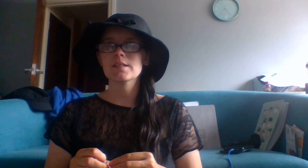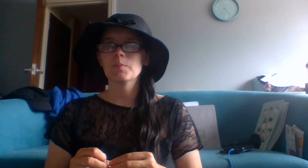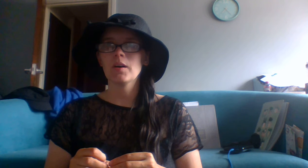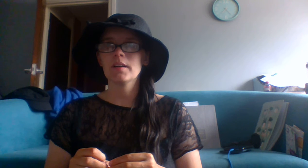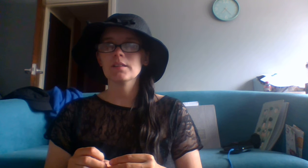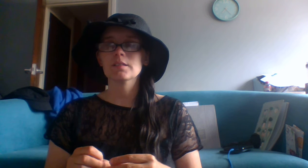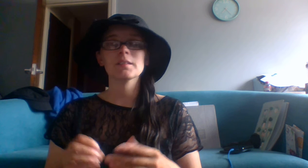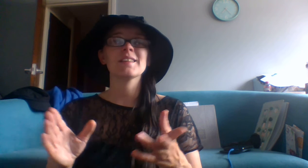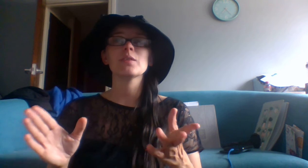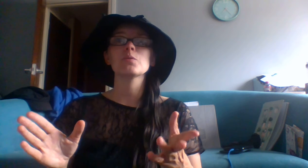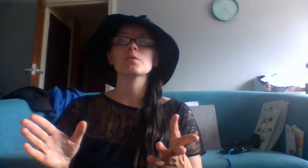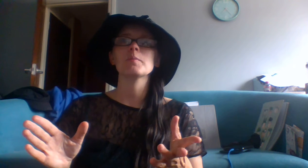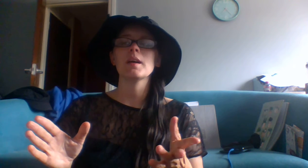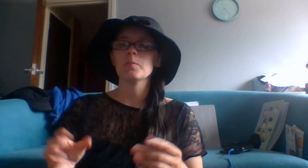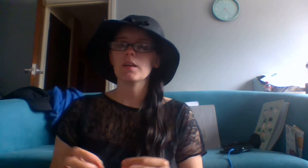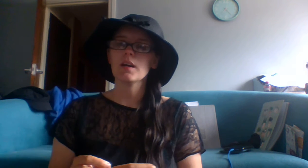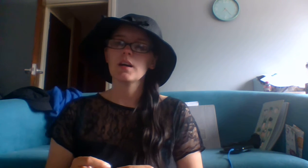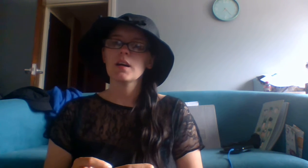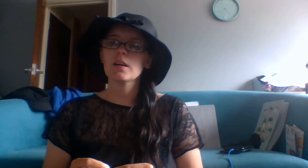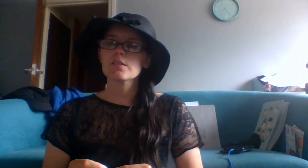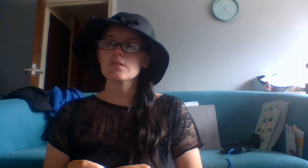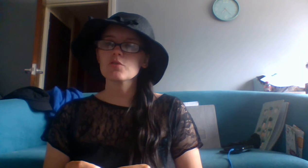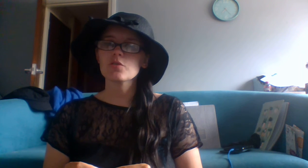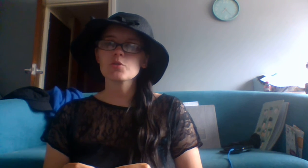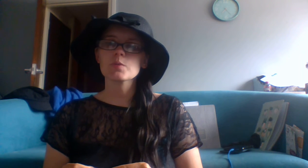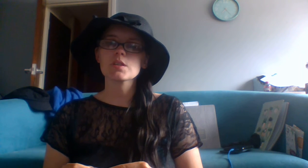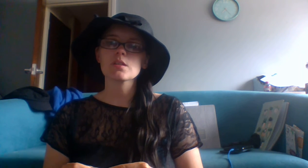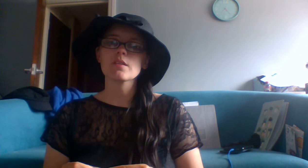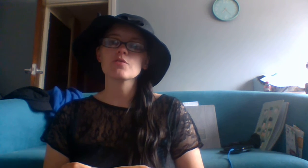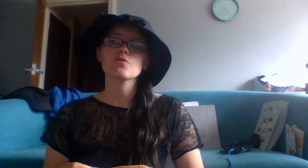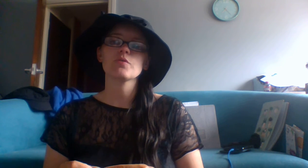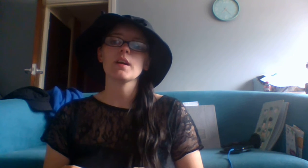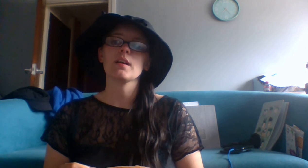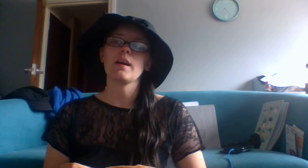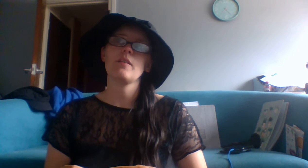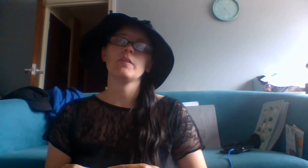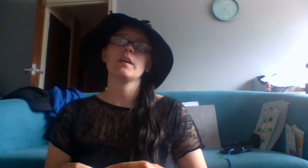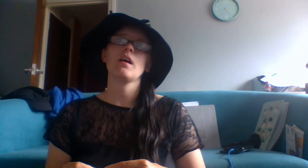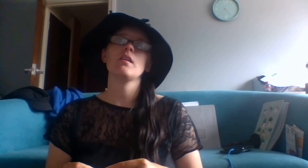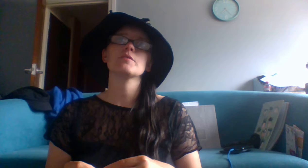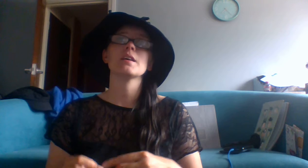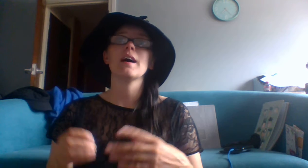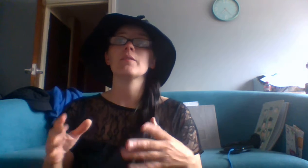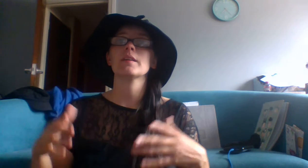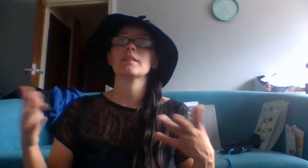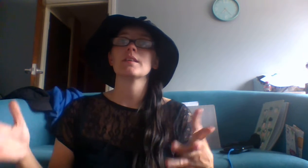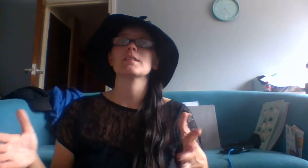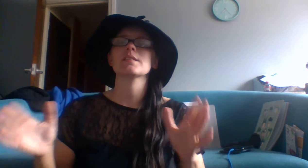his mind? Guilt, maybe? So George would start to drink heavily after having this